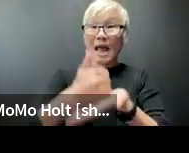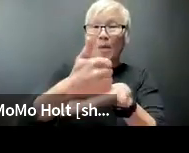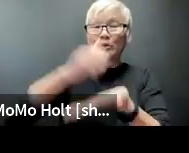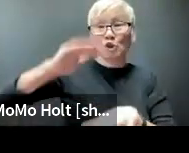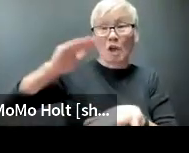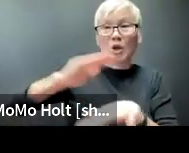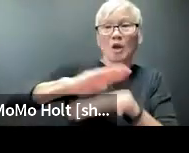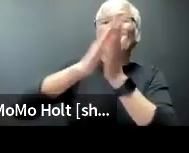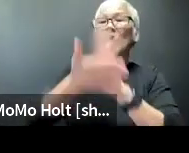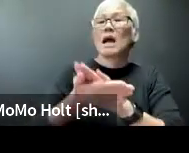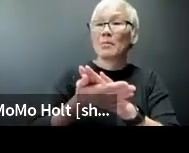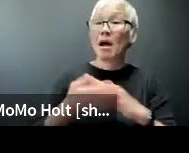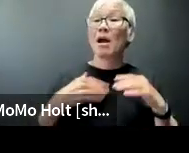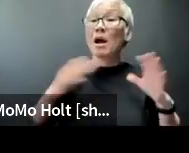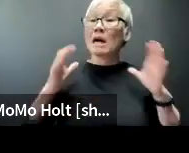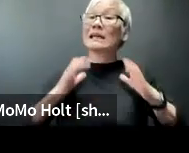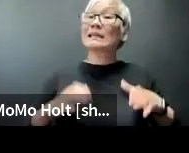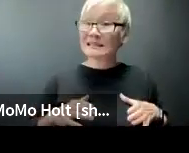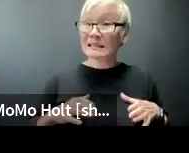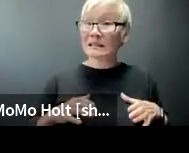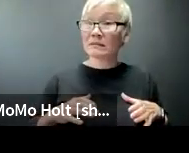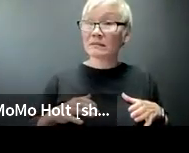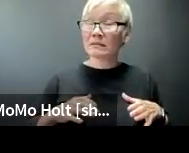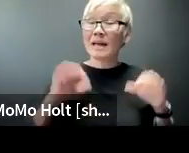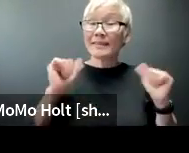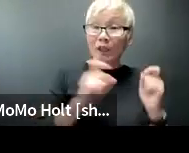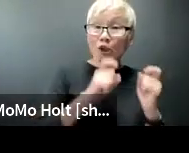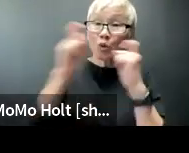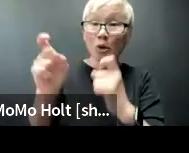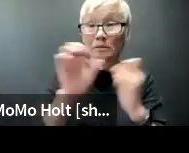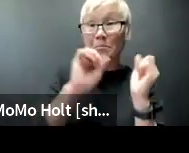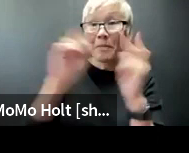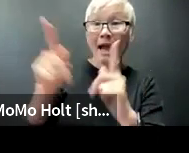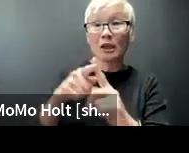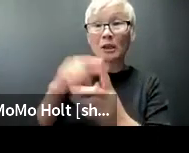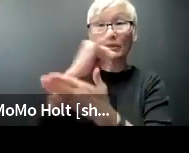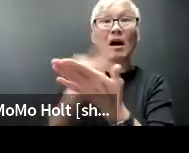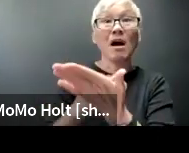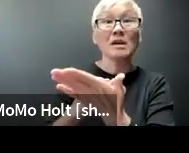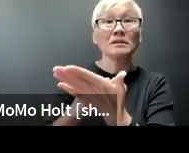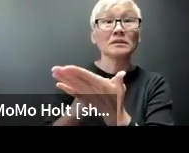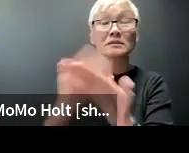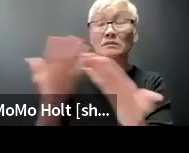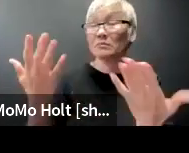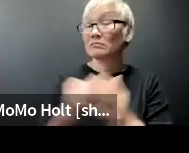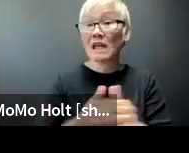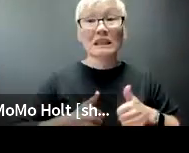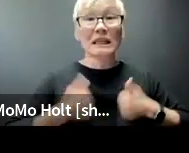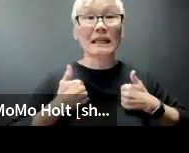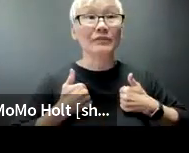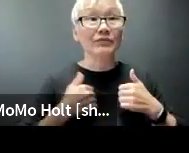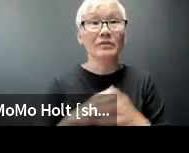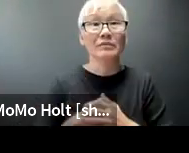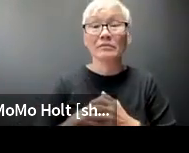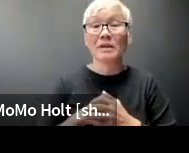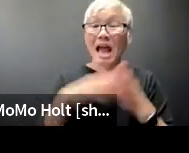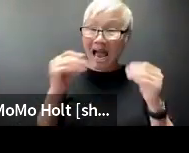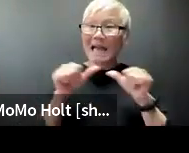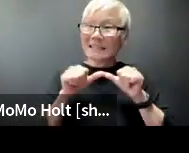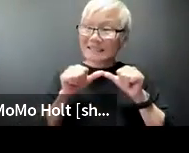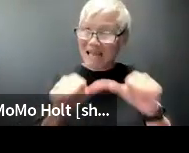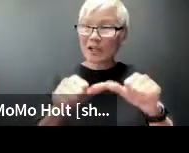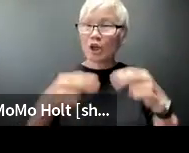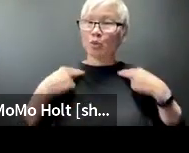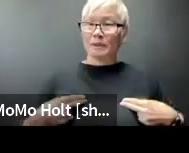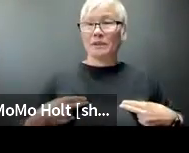together in this that will help the child who becomes a citizen to contribute